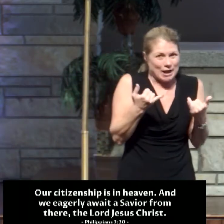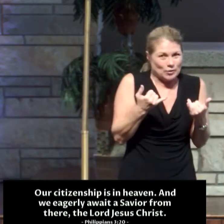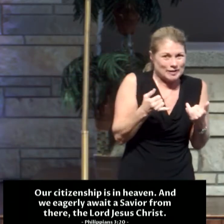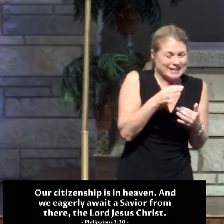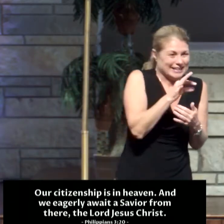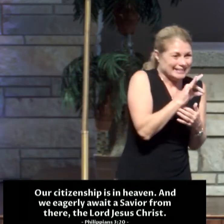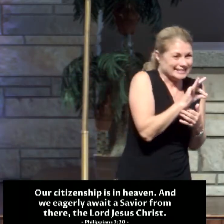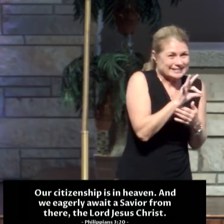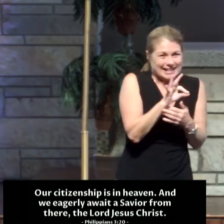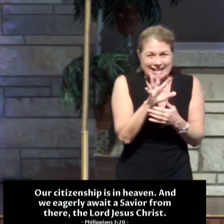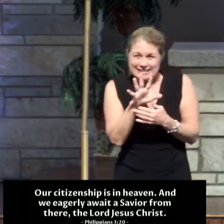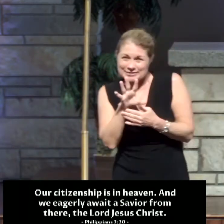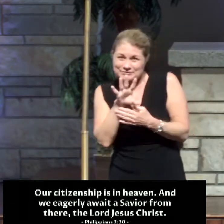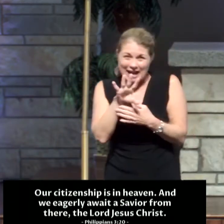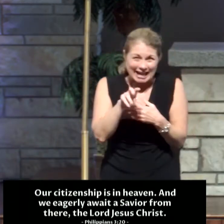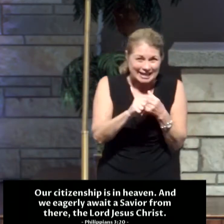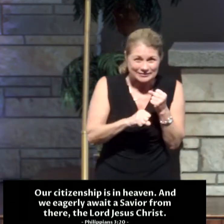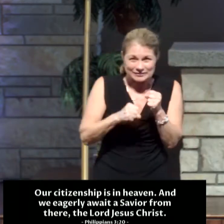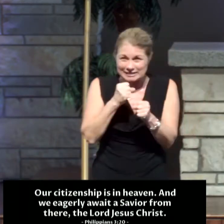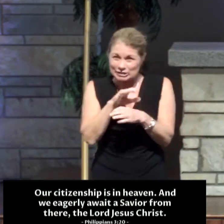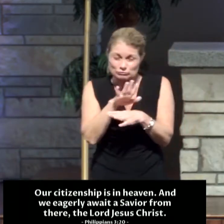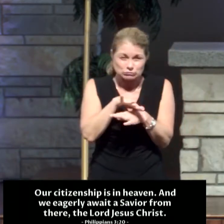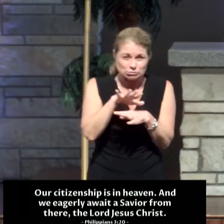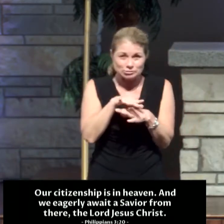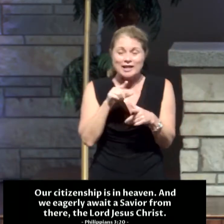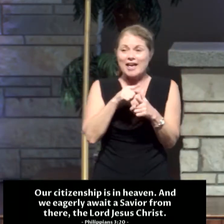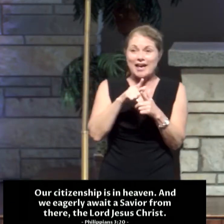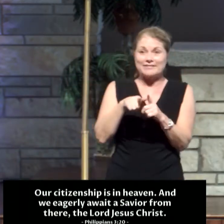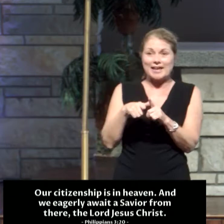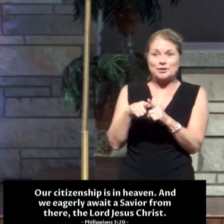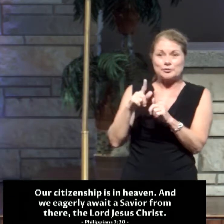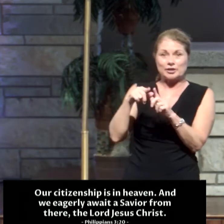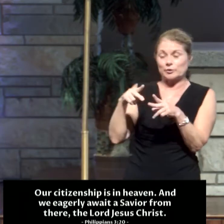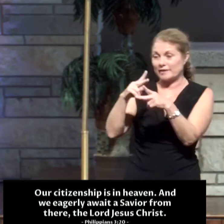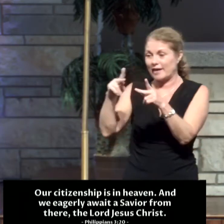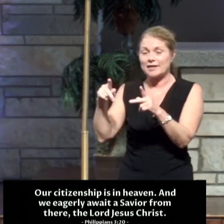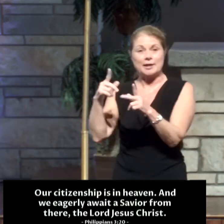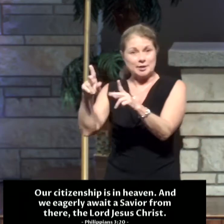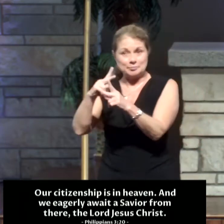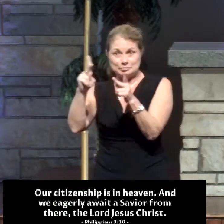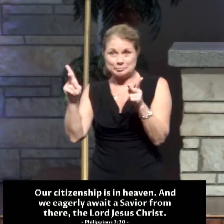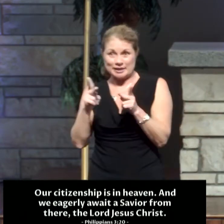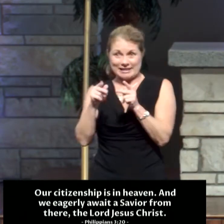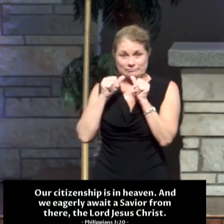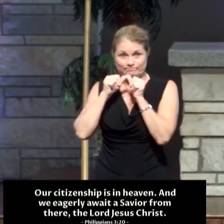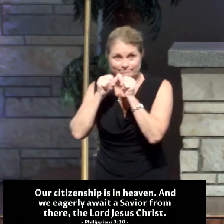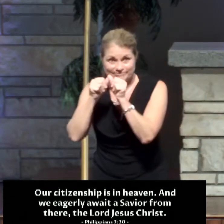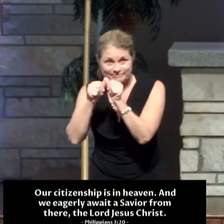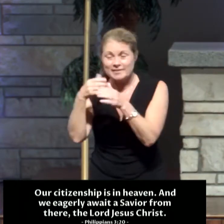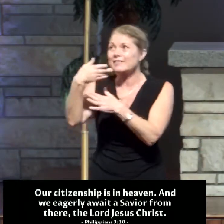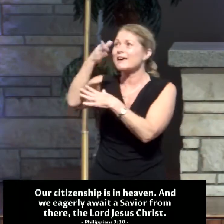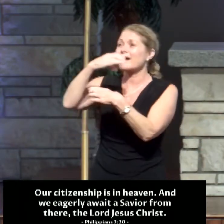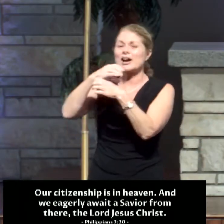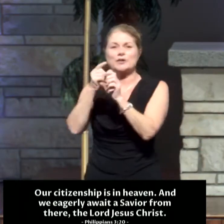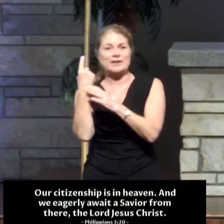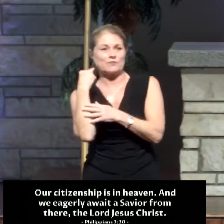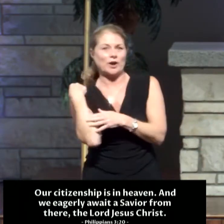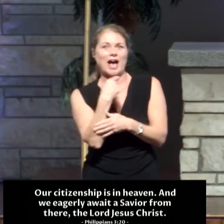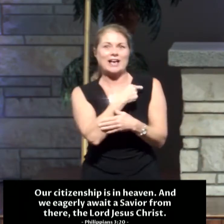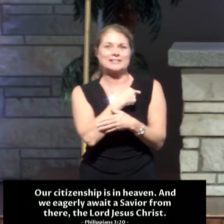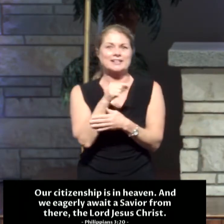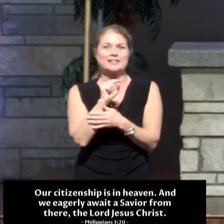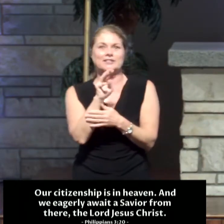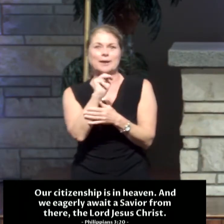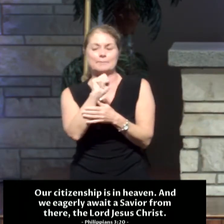95 years or so, and then we go to that dwelling place, that place of permanence in which God created for us, as Matthew tells us,